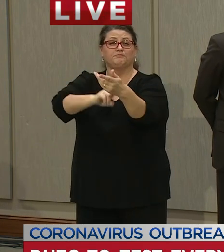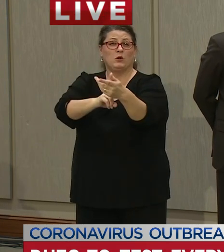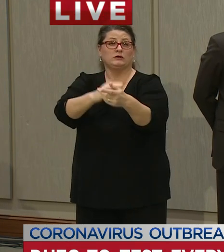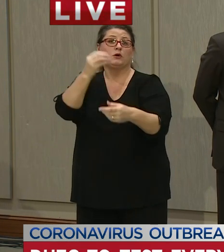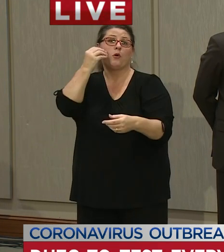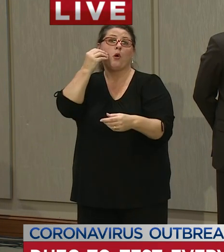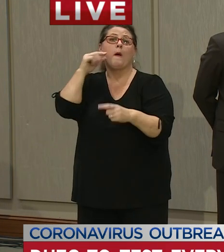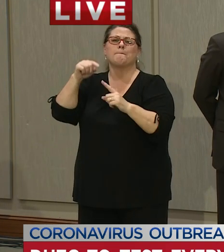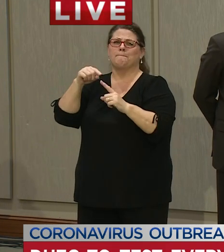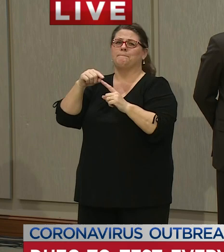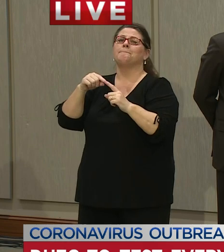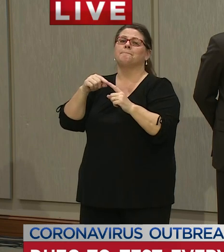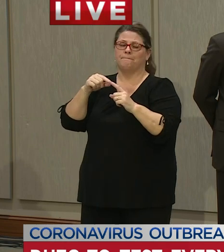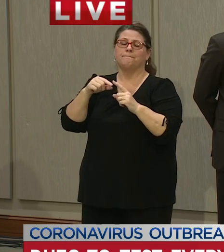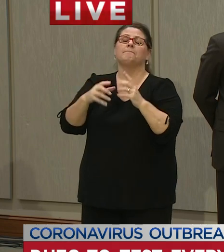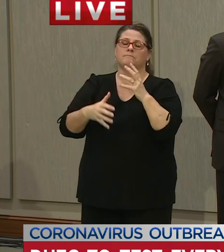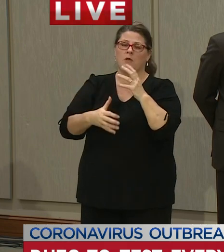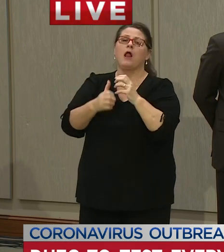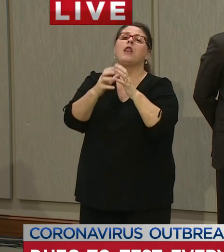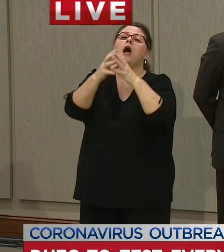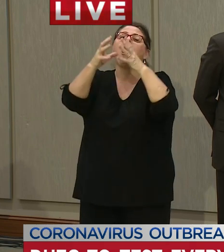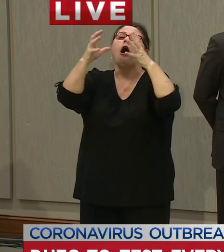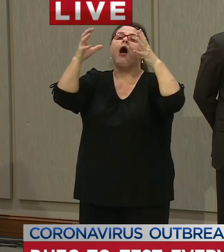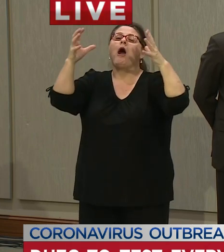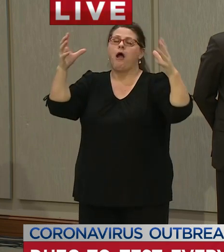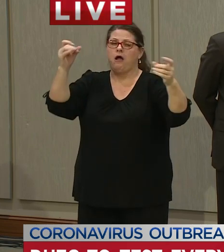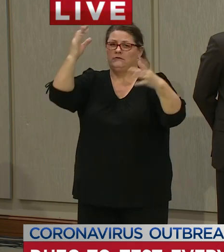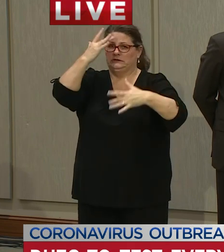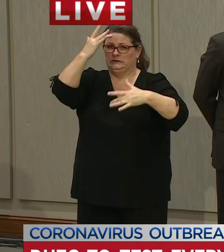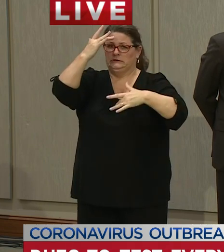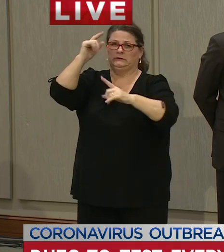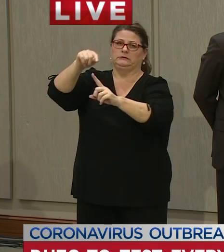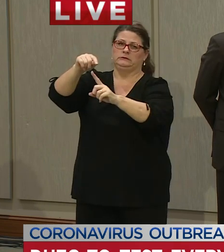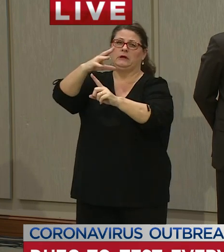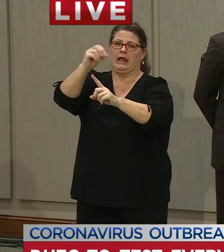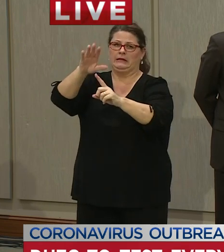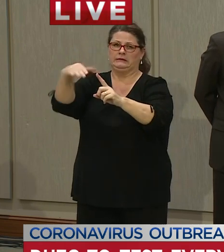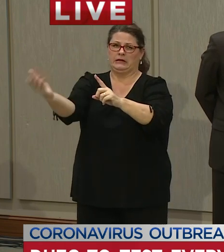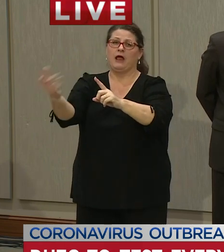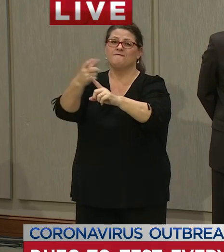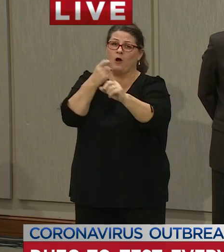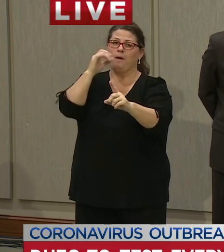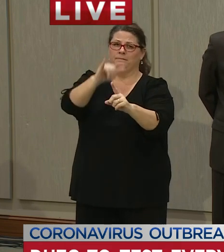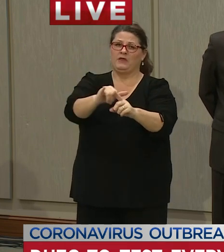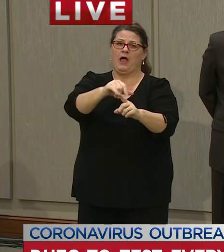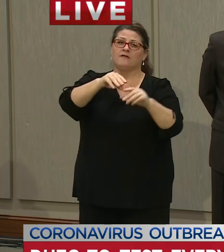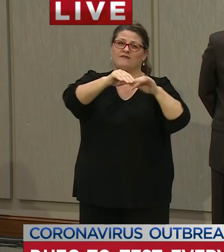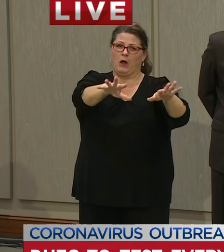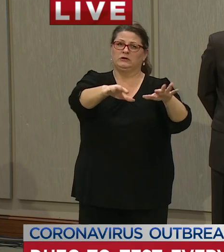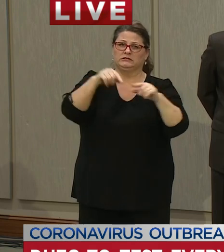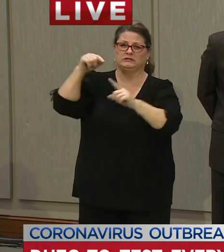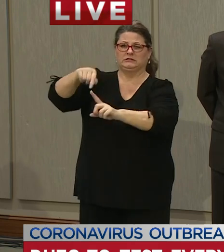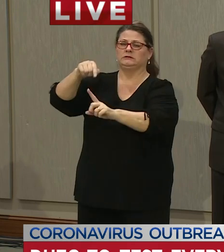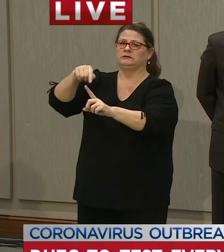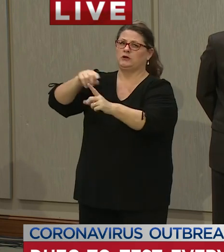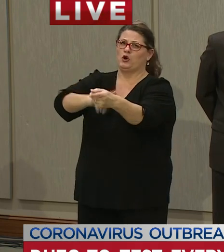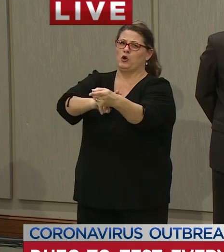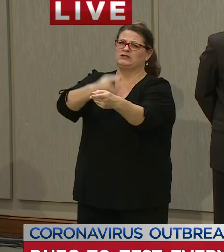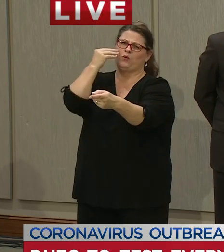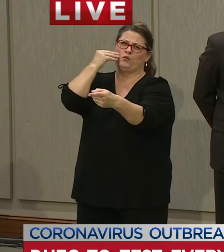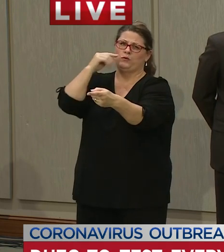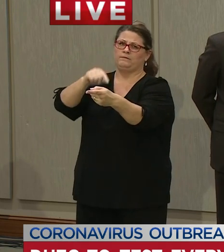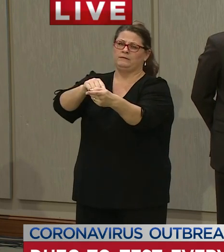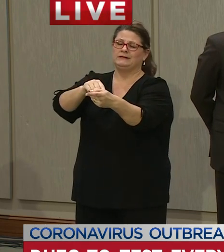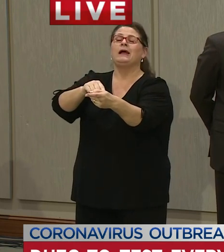bearing uh an undue burden of disease um and death from covet 19 so we really wanted to to focus